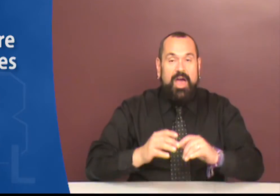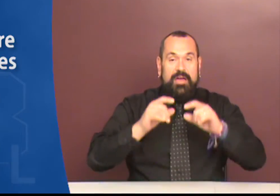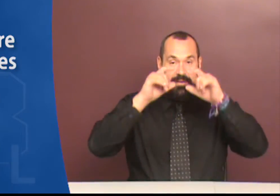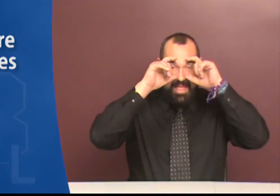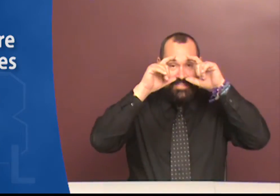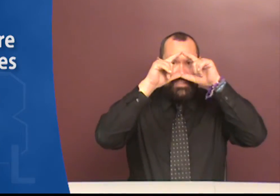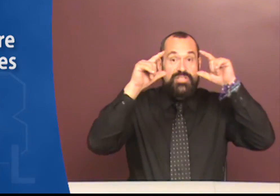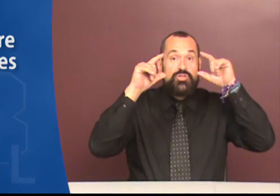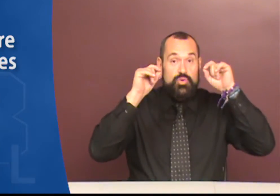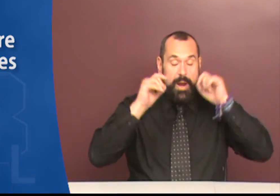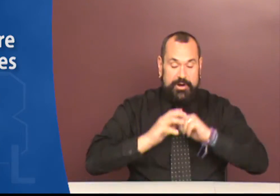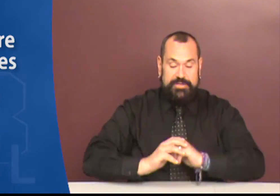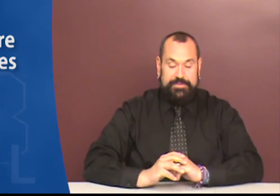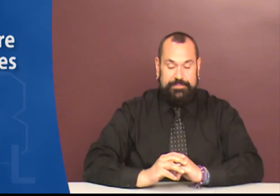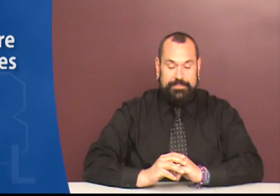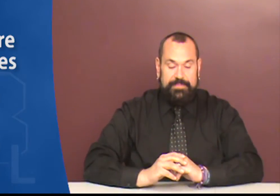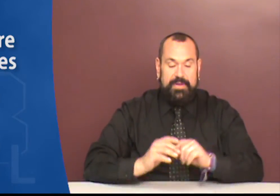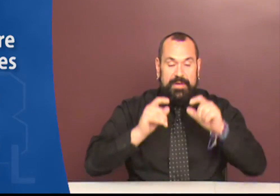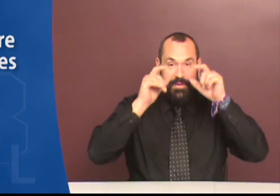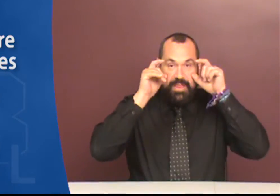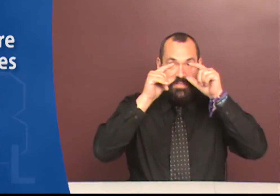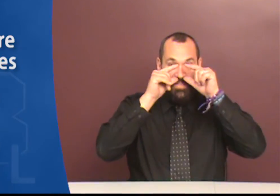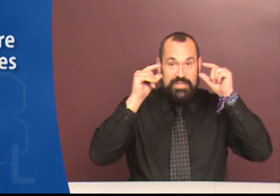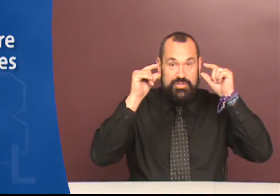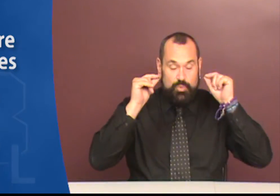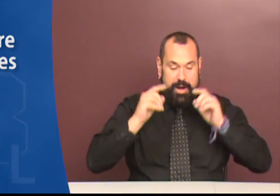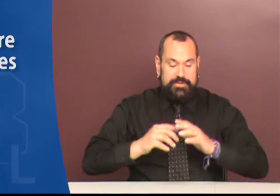Glasses. Squared. Glasses. Squared.